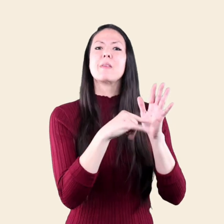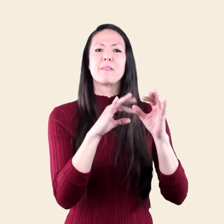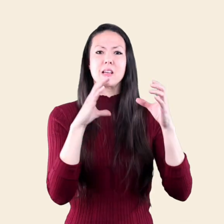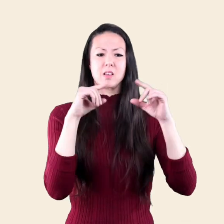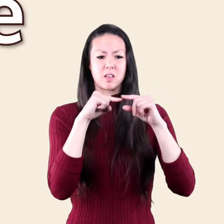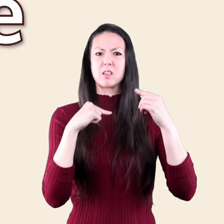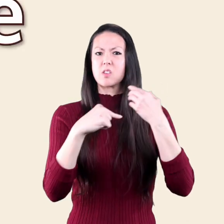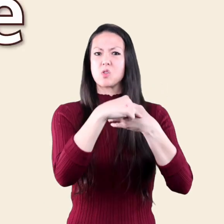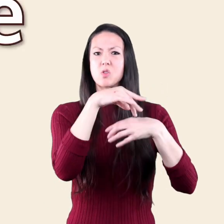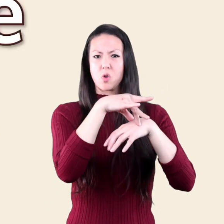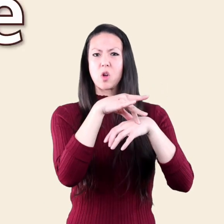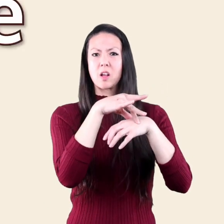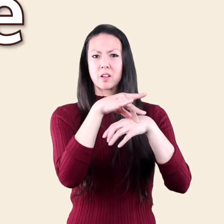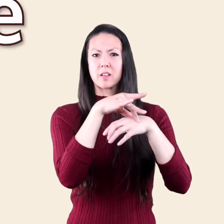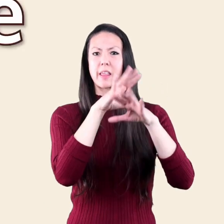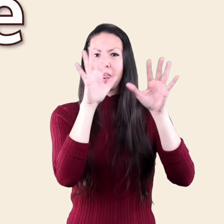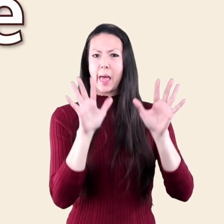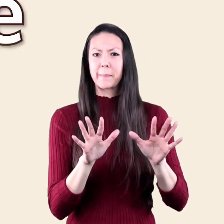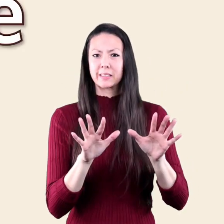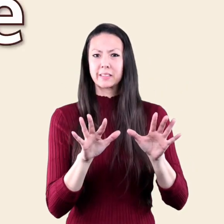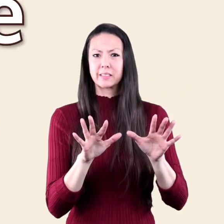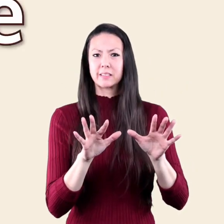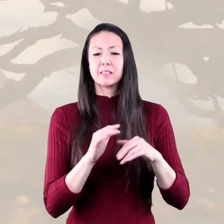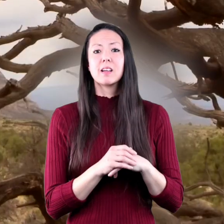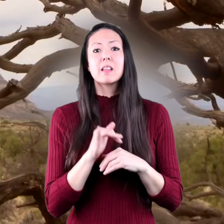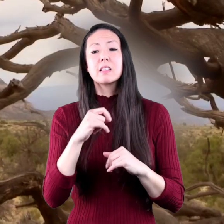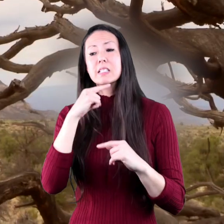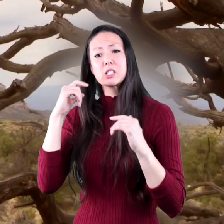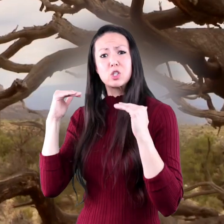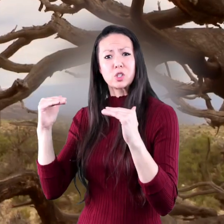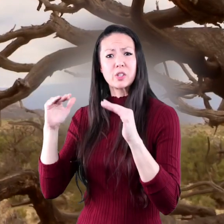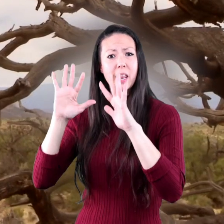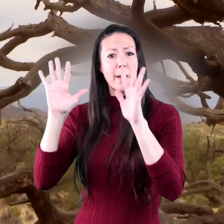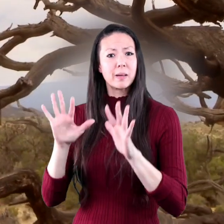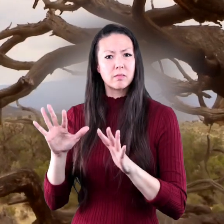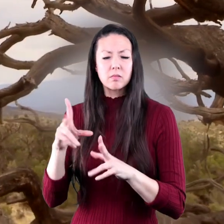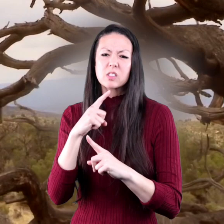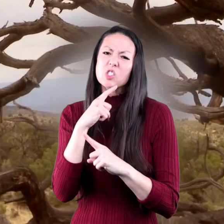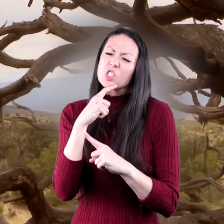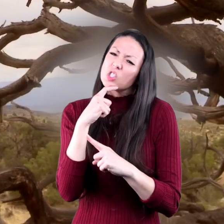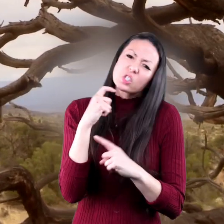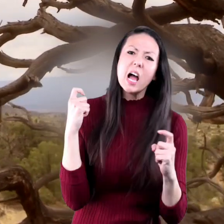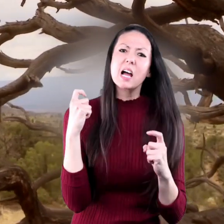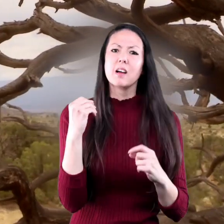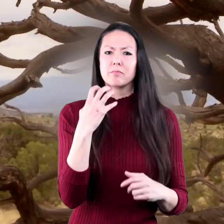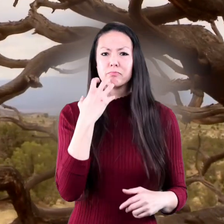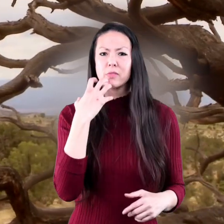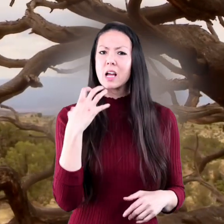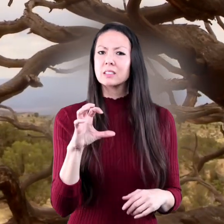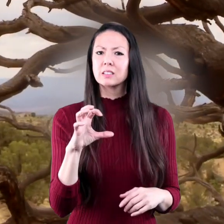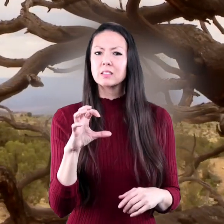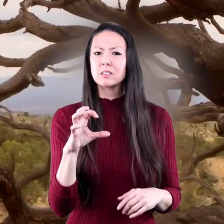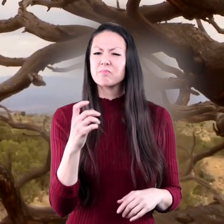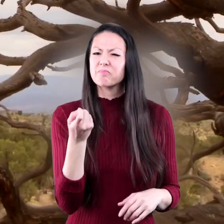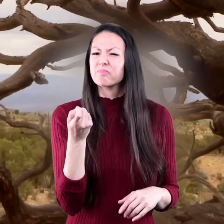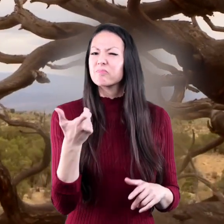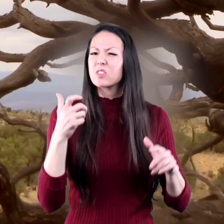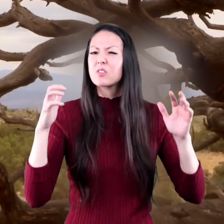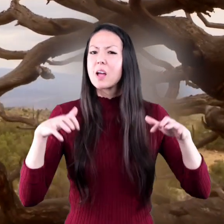of equatorial climates. Desert climates are very dry and hot. They get very little